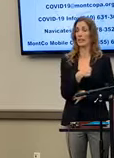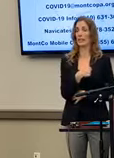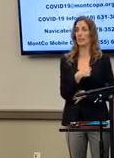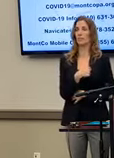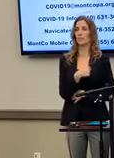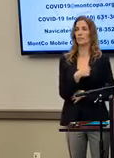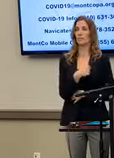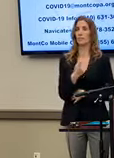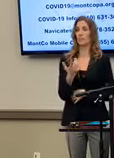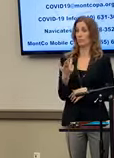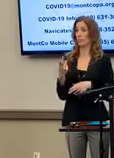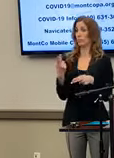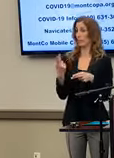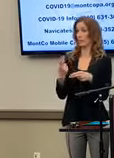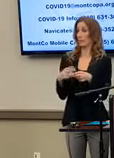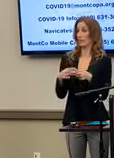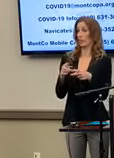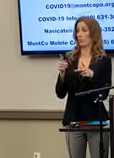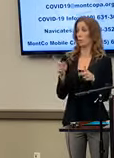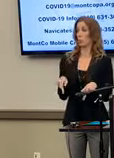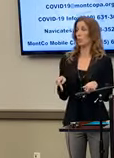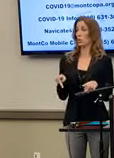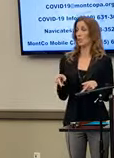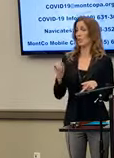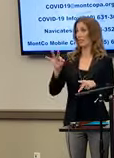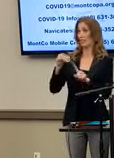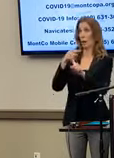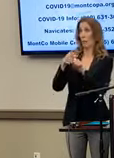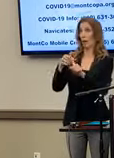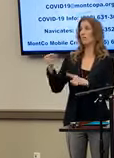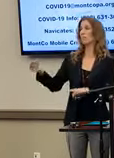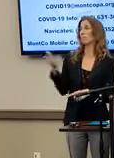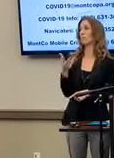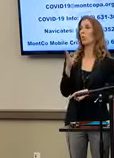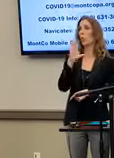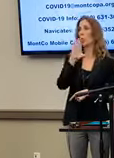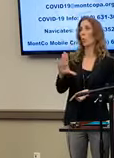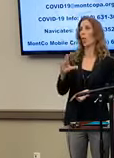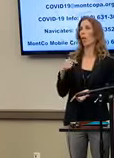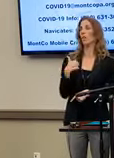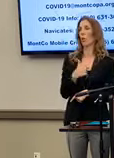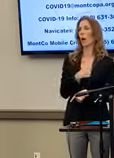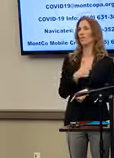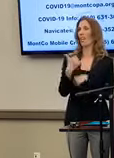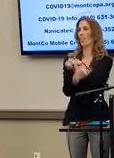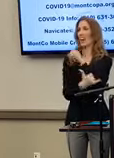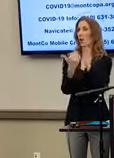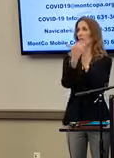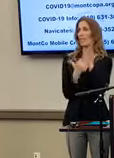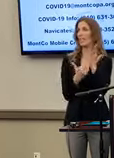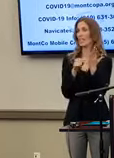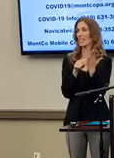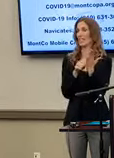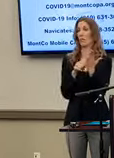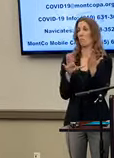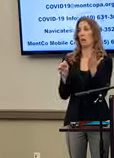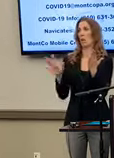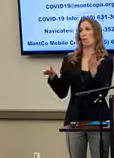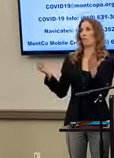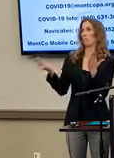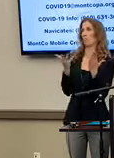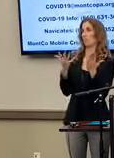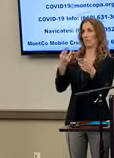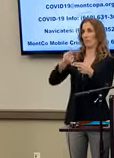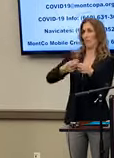get the name of individuals if they were positive on our county case list, but I don't know what that number is